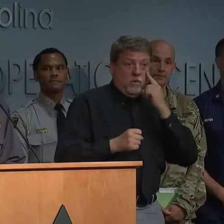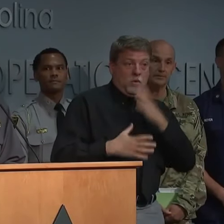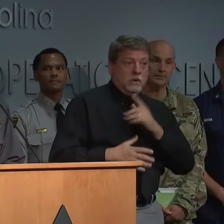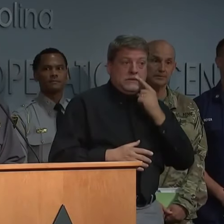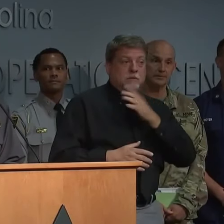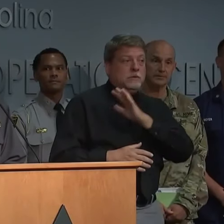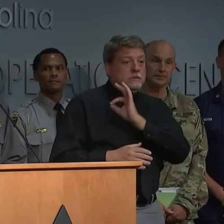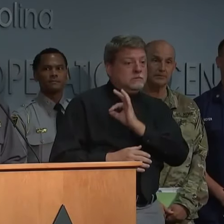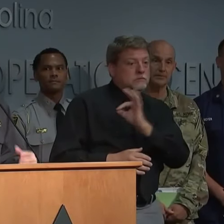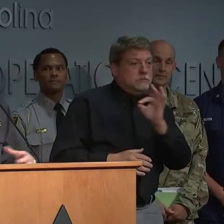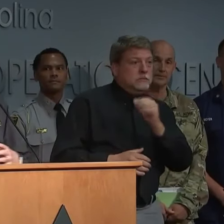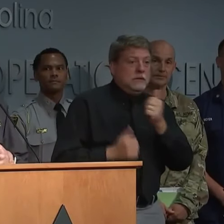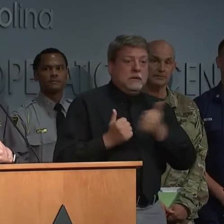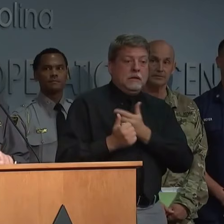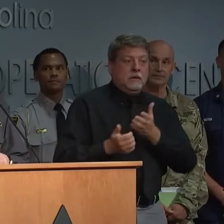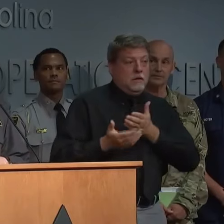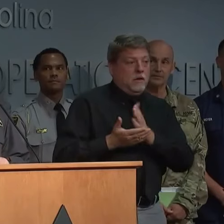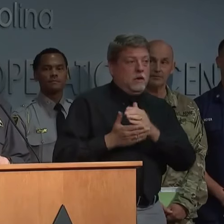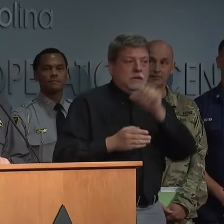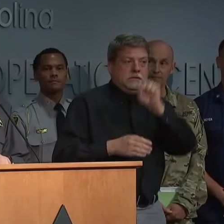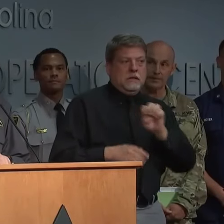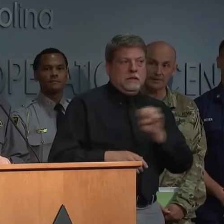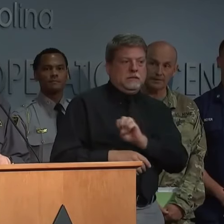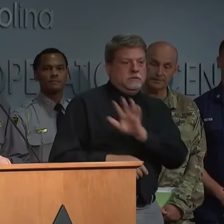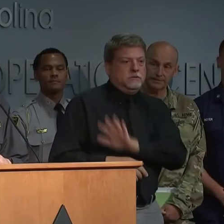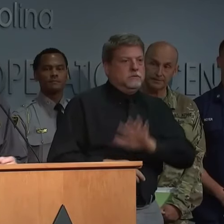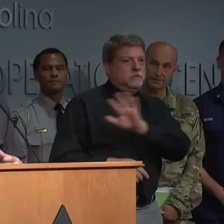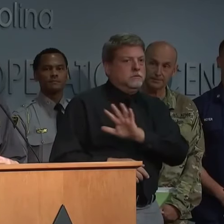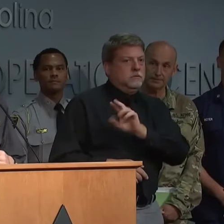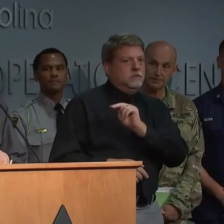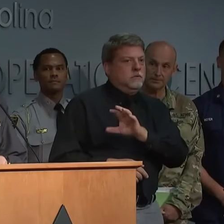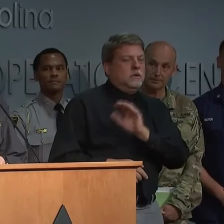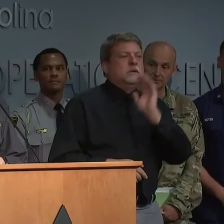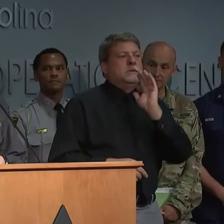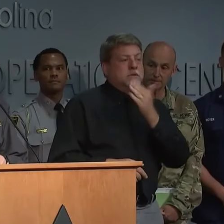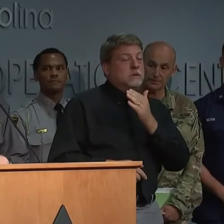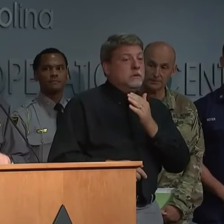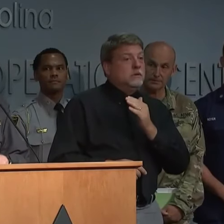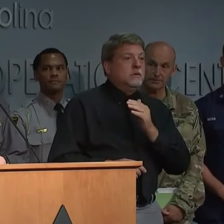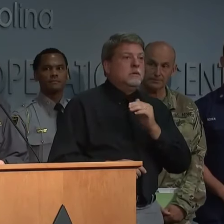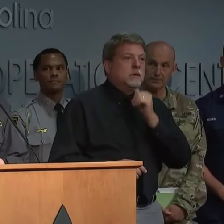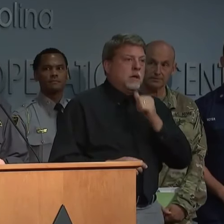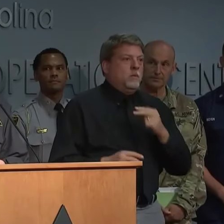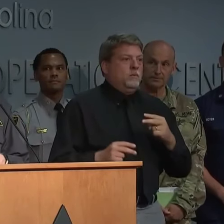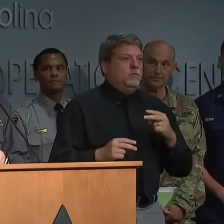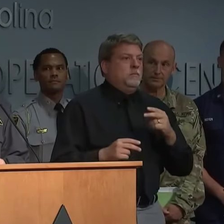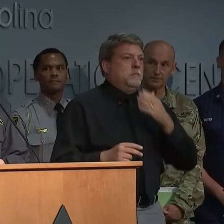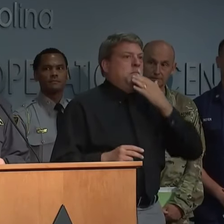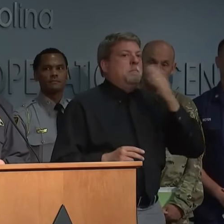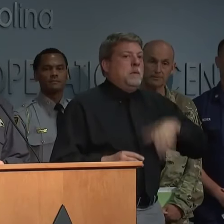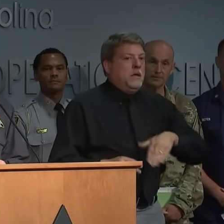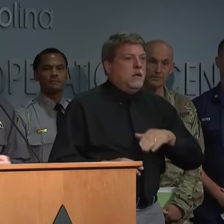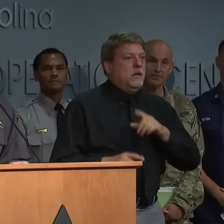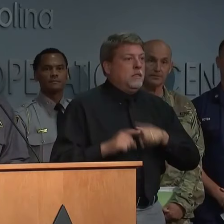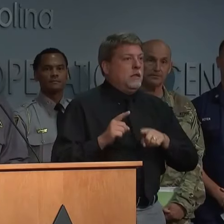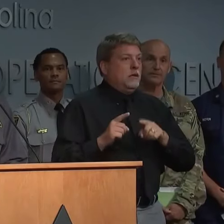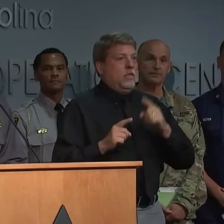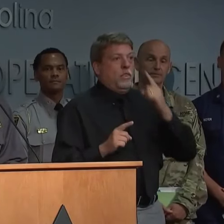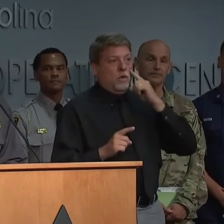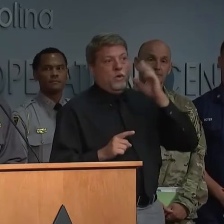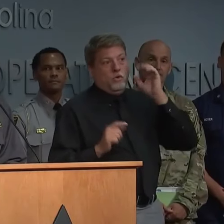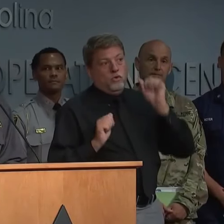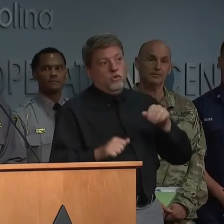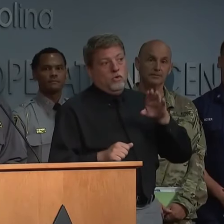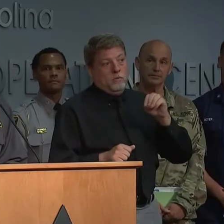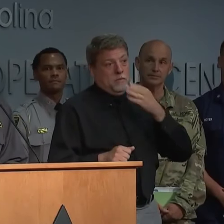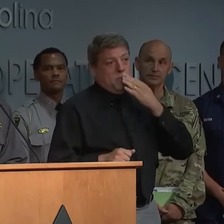officials, then at least in the southeastern part of the state, the storm is not as bad as feared, which